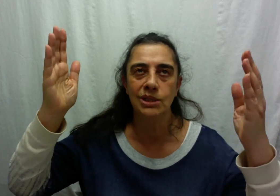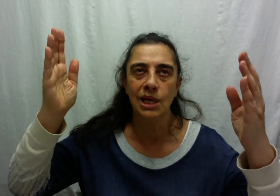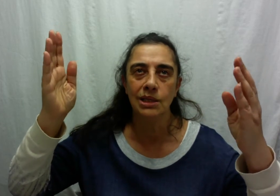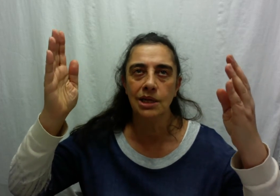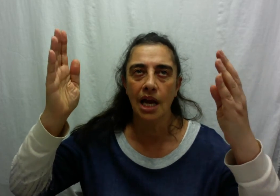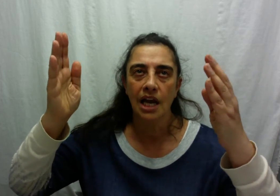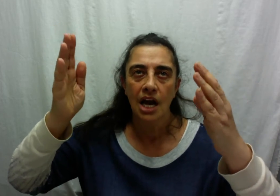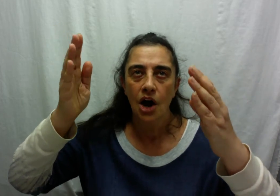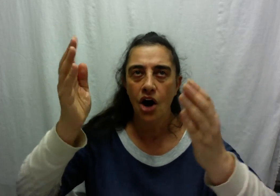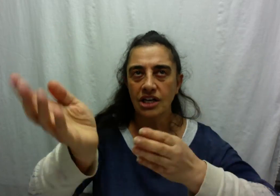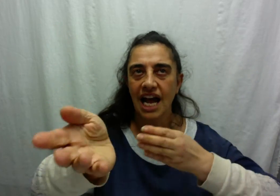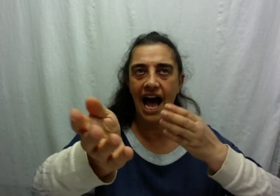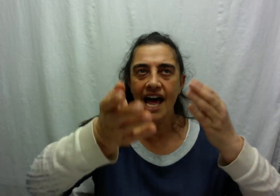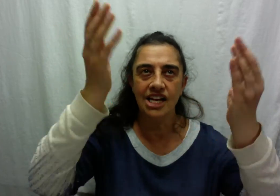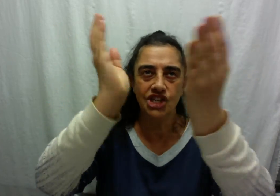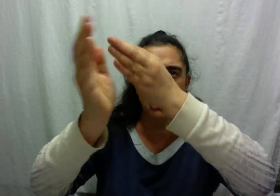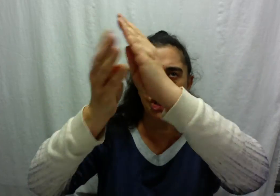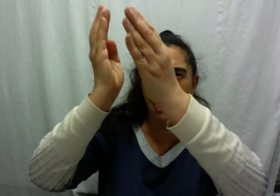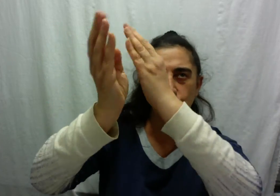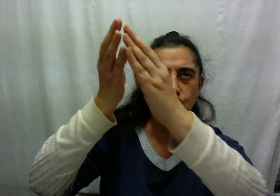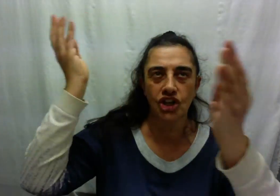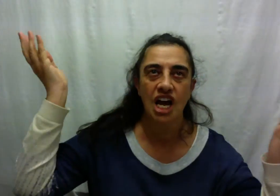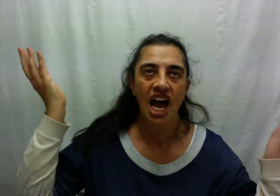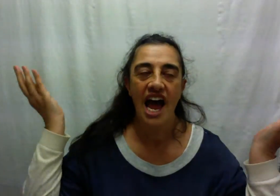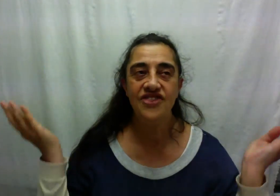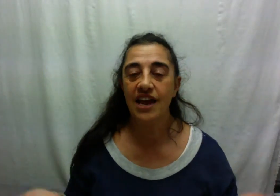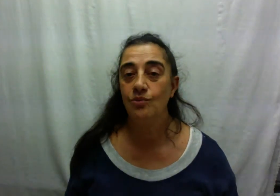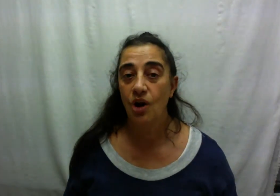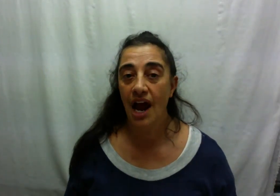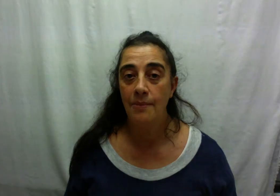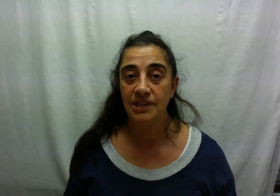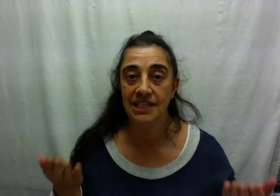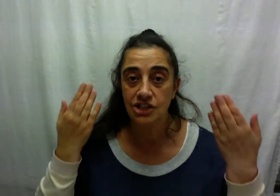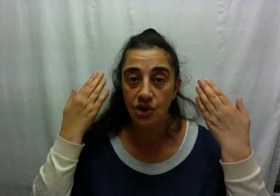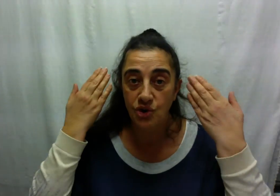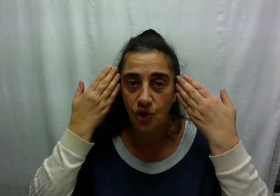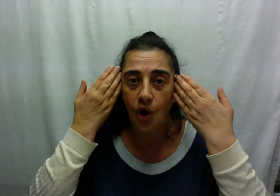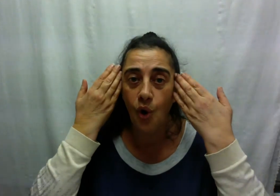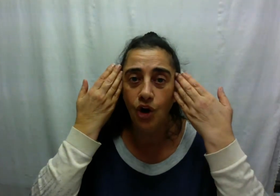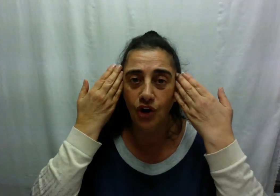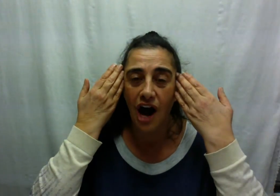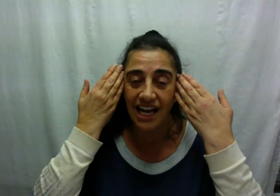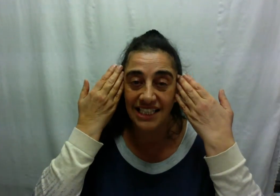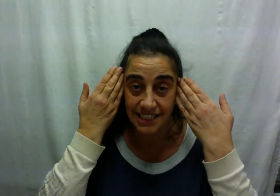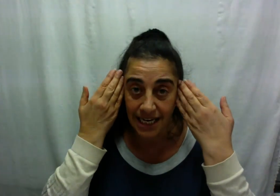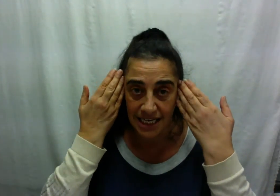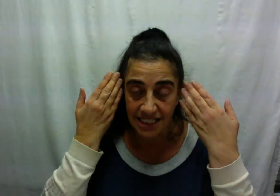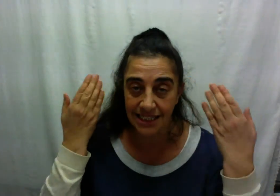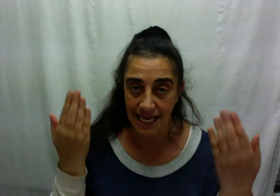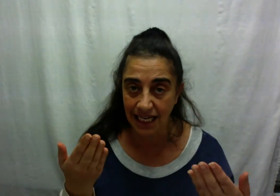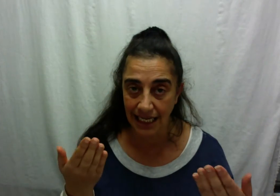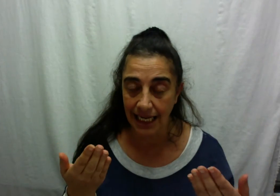and it's like on guard and and then what happens is your all your ideas suddenly